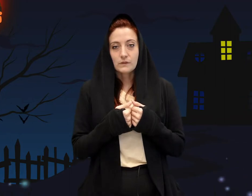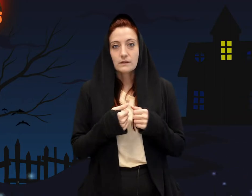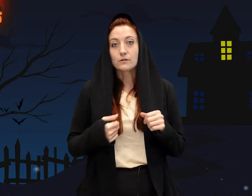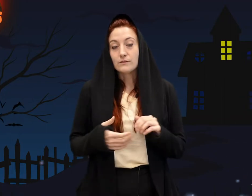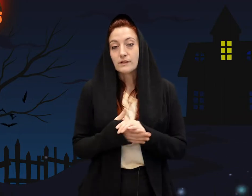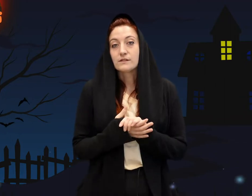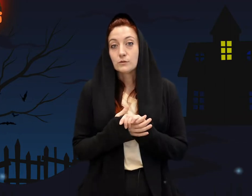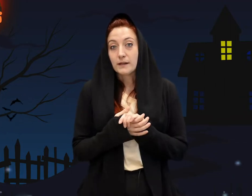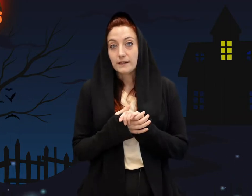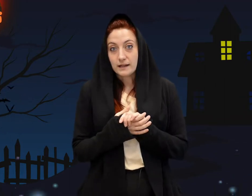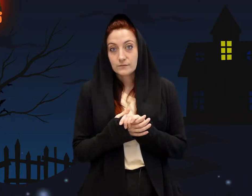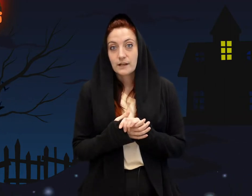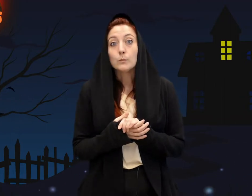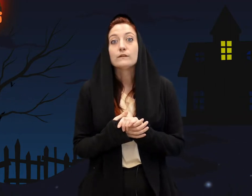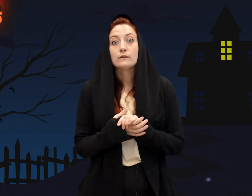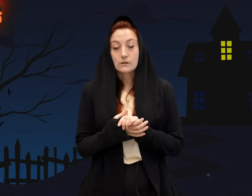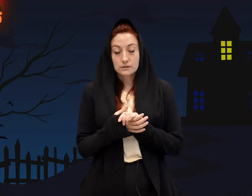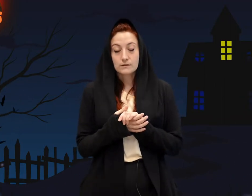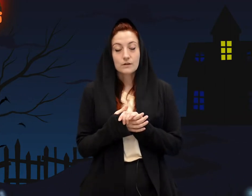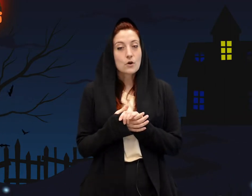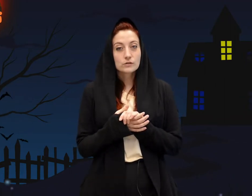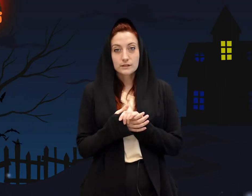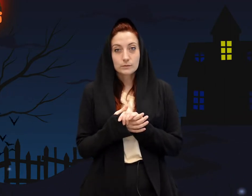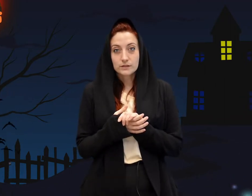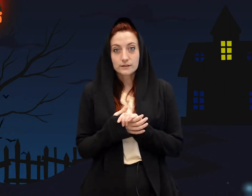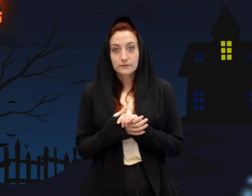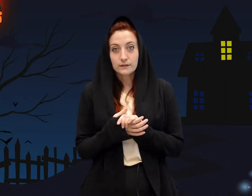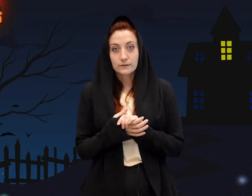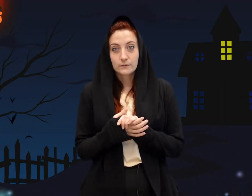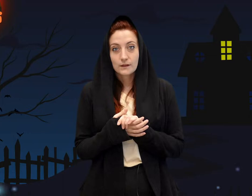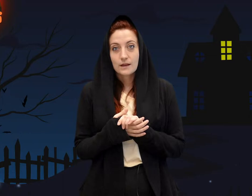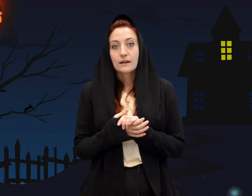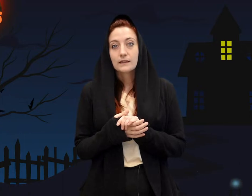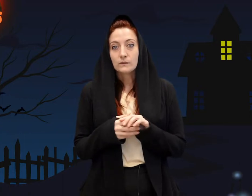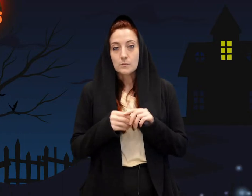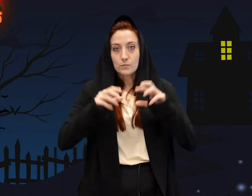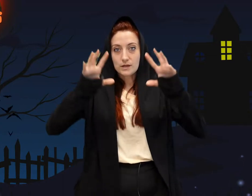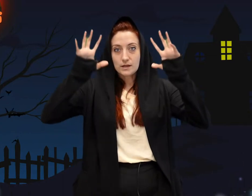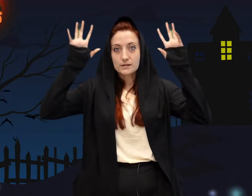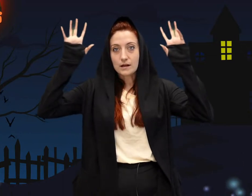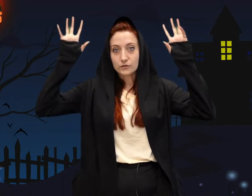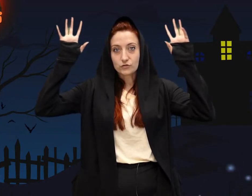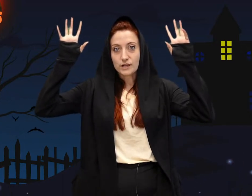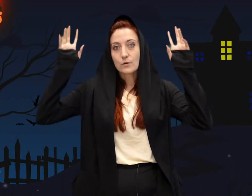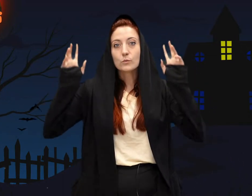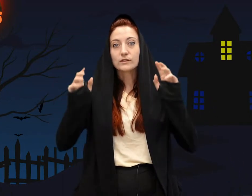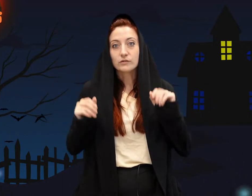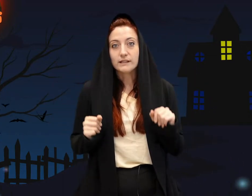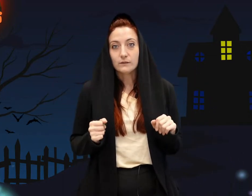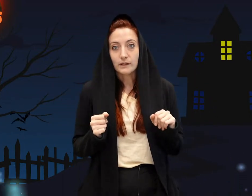Three friends stood by the gate and were certain that only a witch could live here. There was a big, nailed tree with a creaky swing